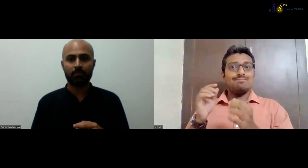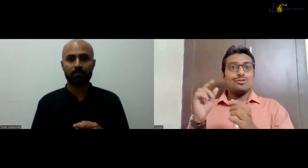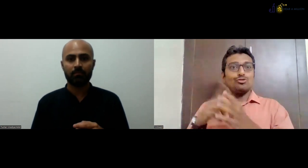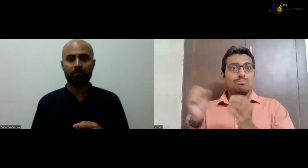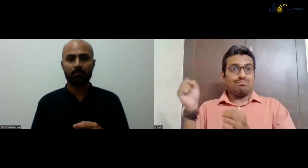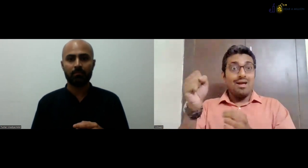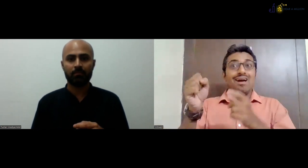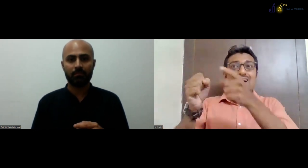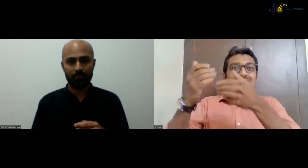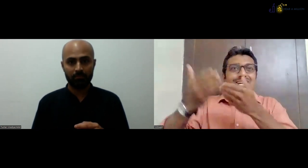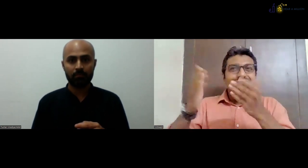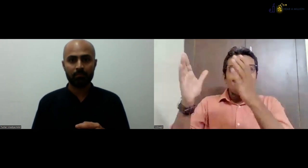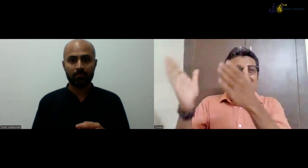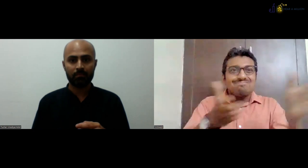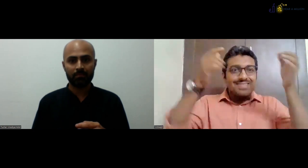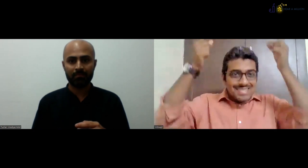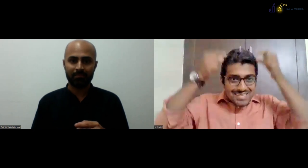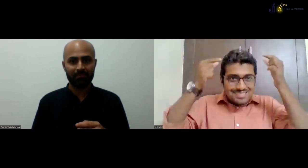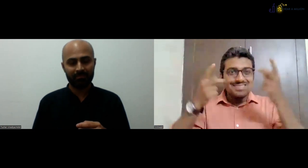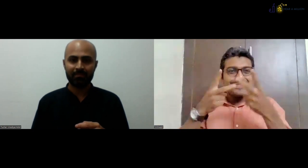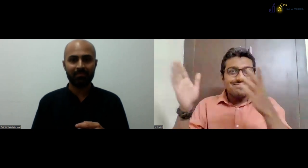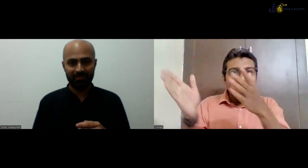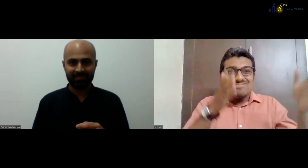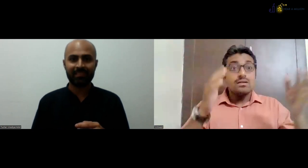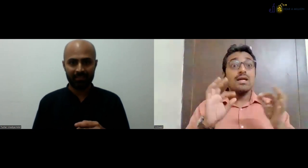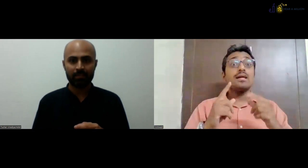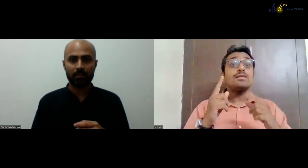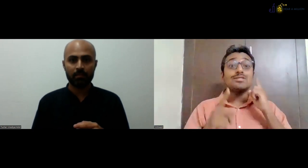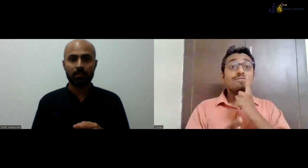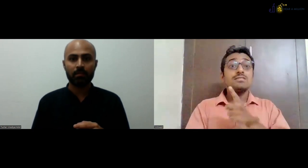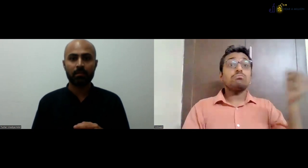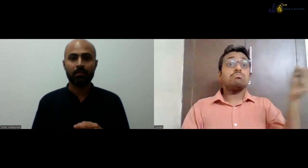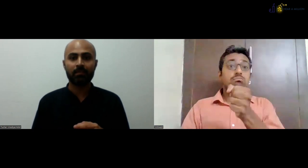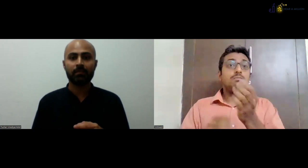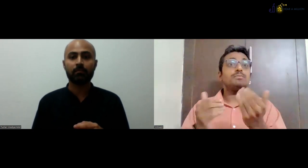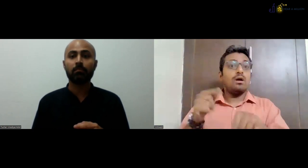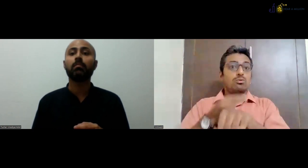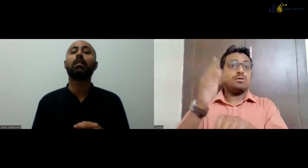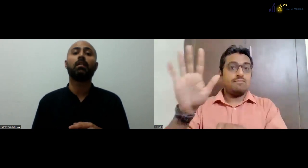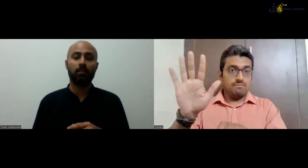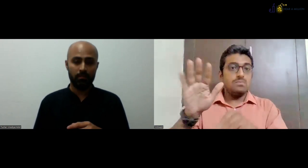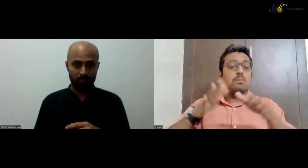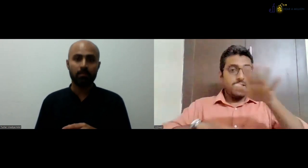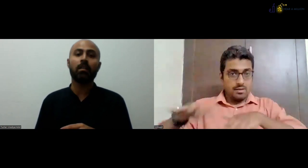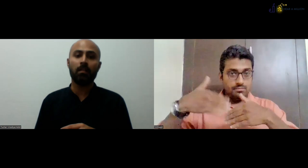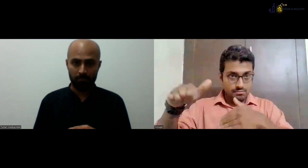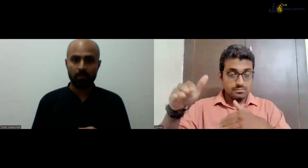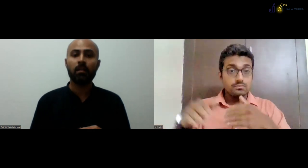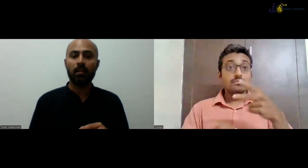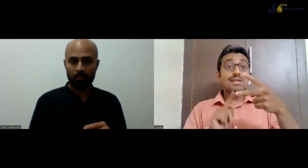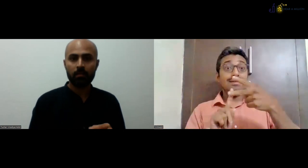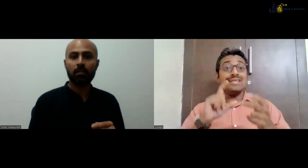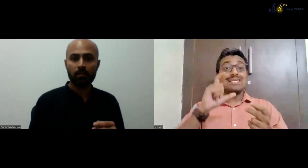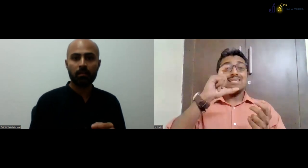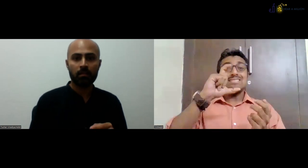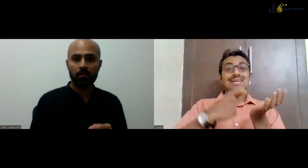aware, we need to make them aware. If a person, you know, they can teach to the staff in the airport